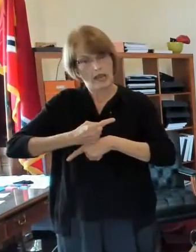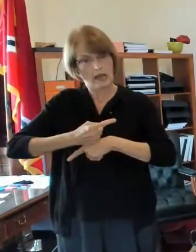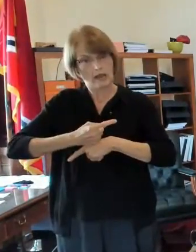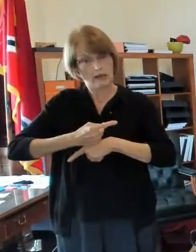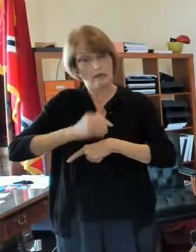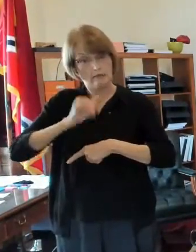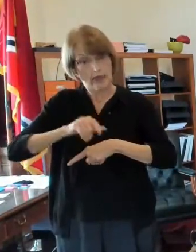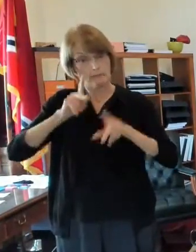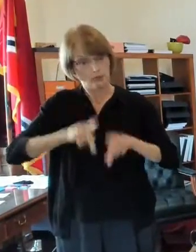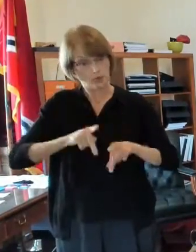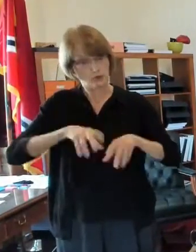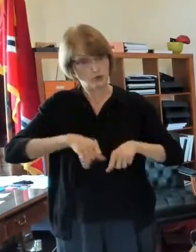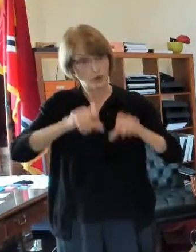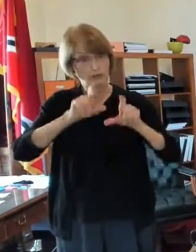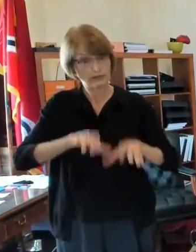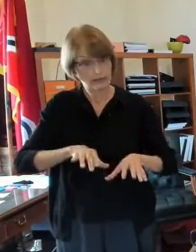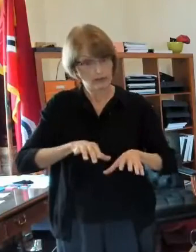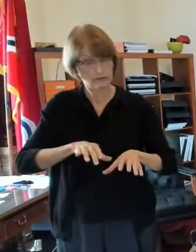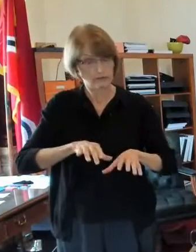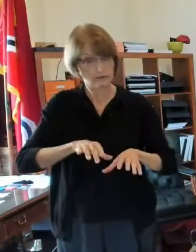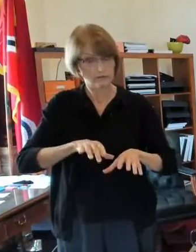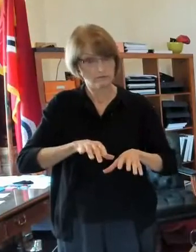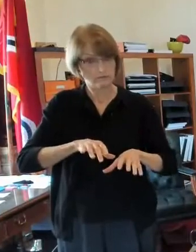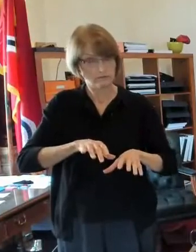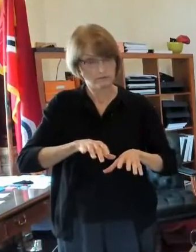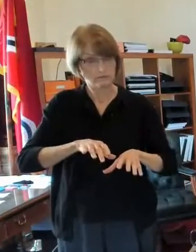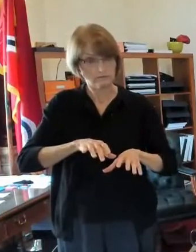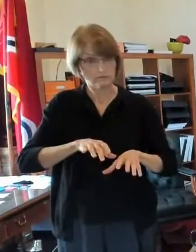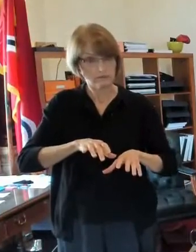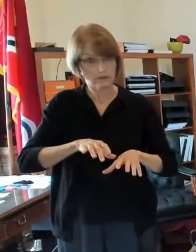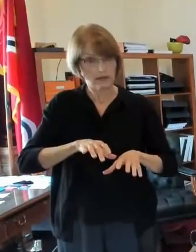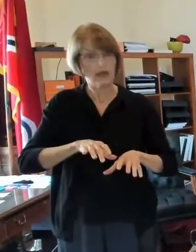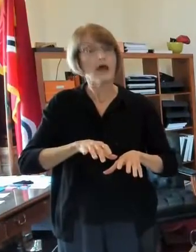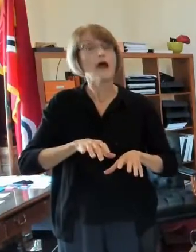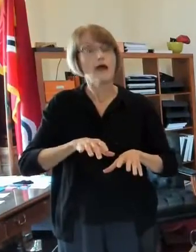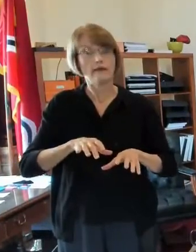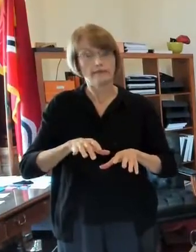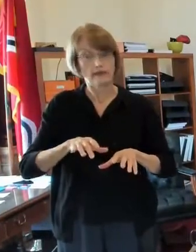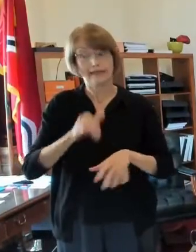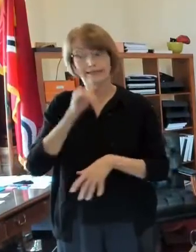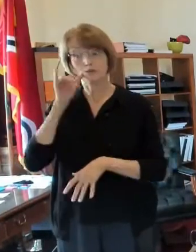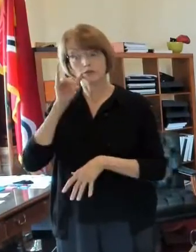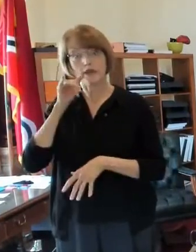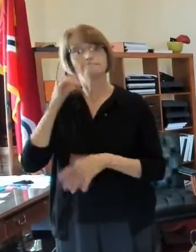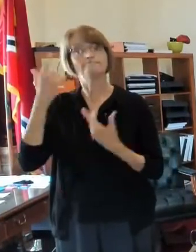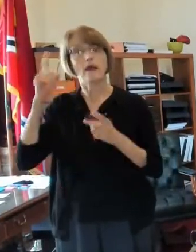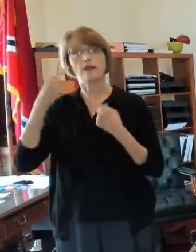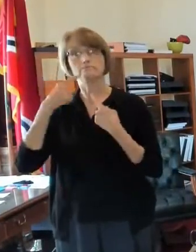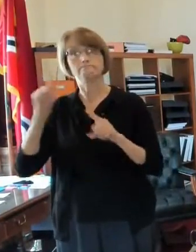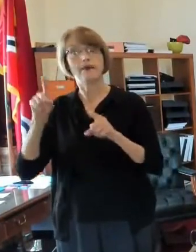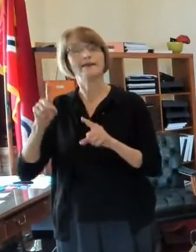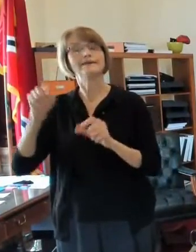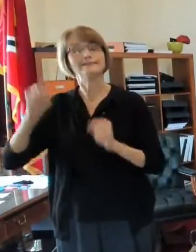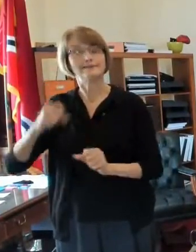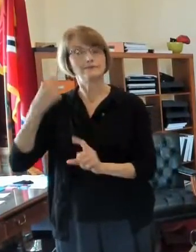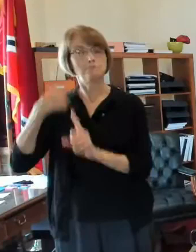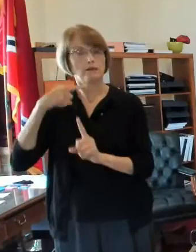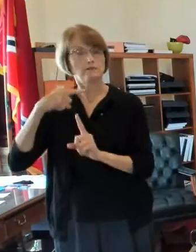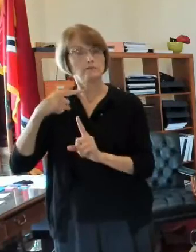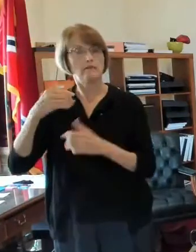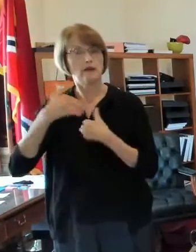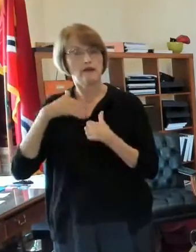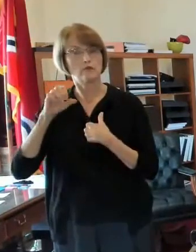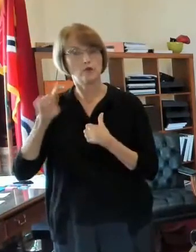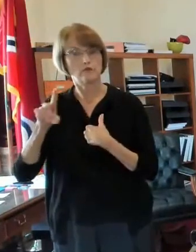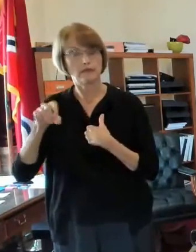test that we are reporting that we received the results of on yesterday and I think this week